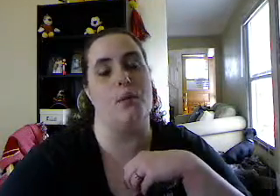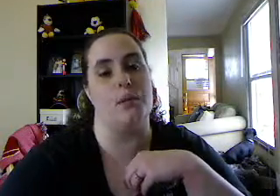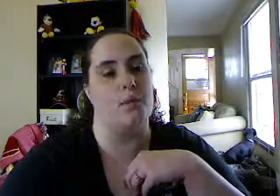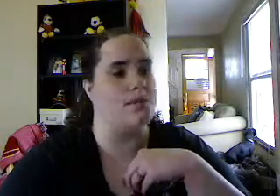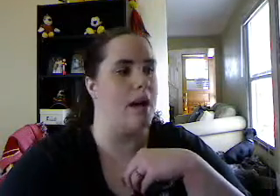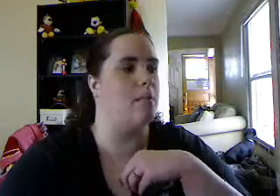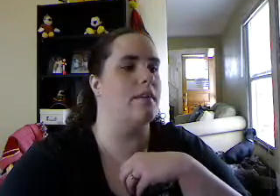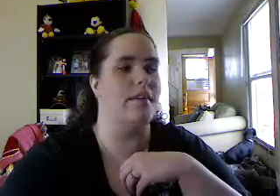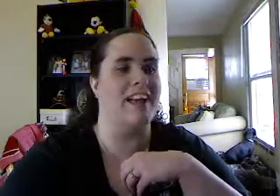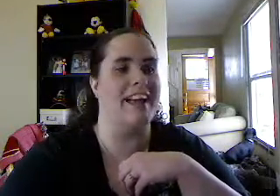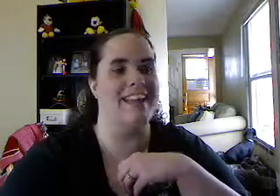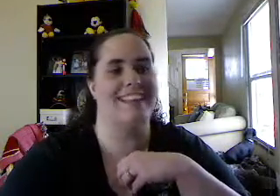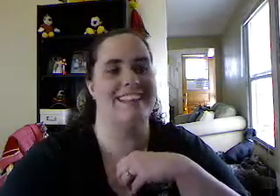start with the post-op. Okay? Okay.